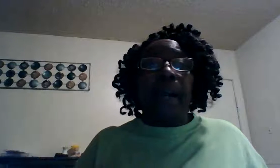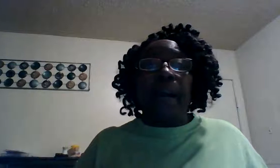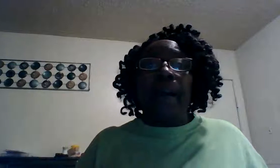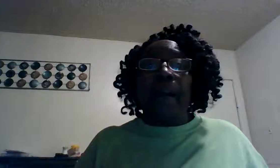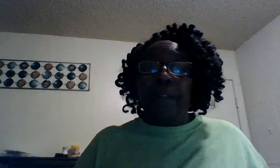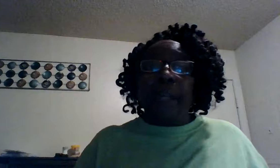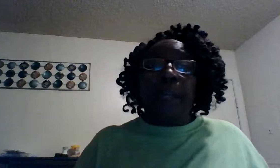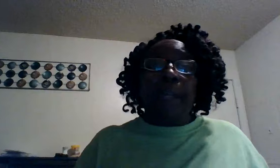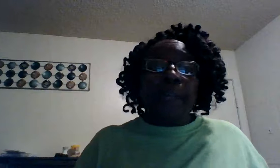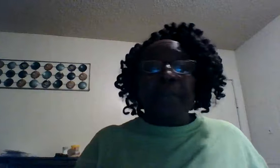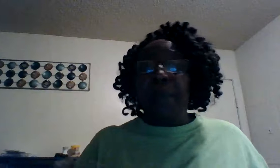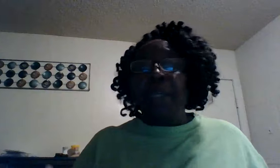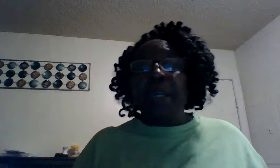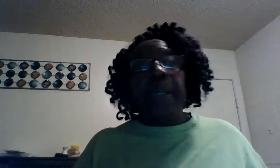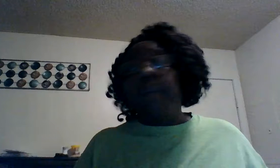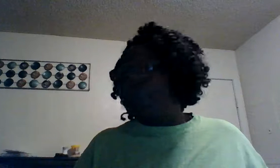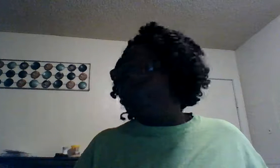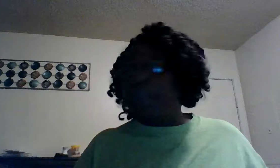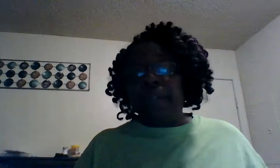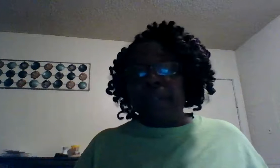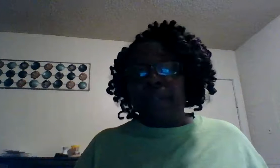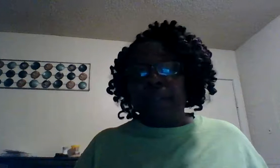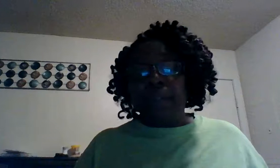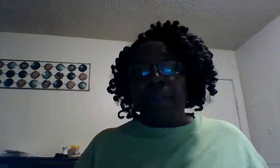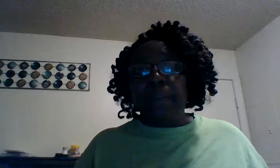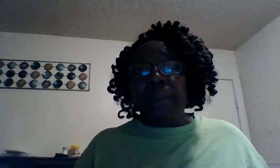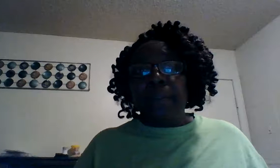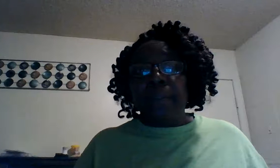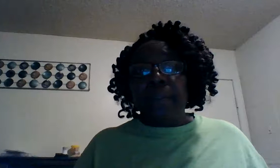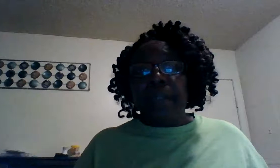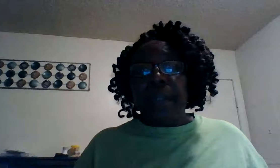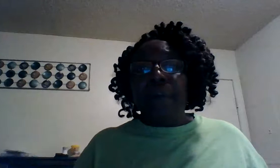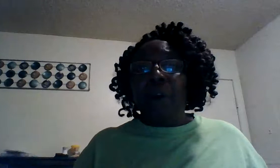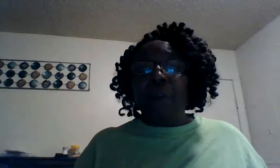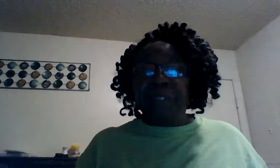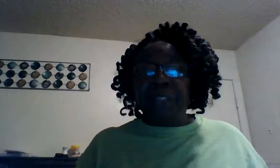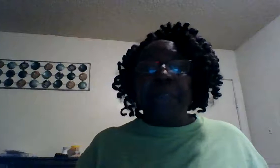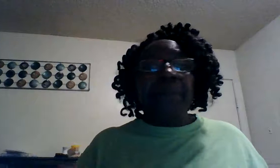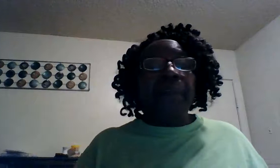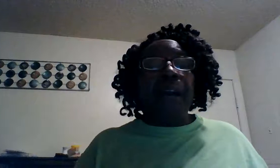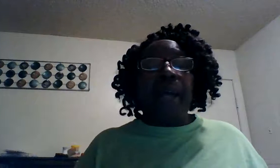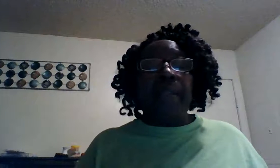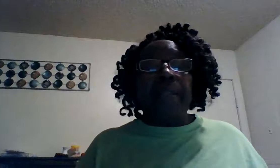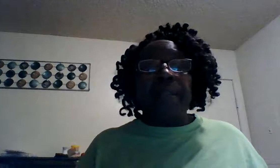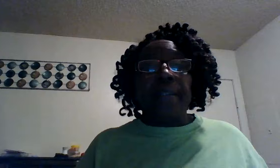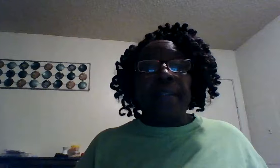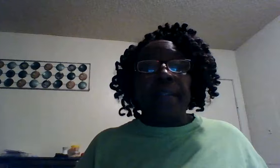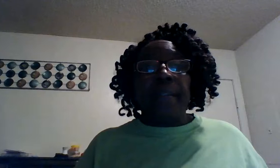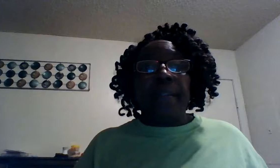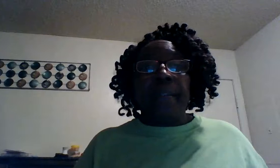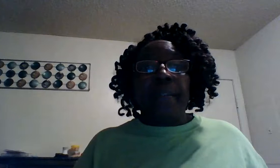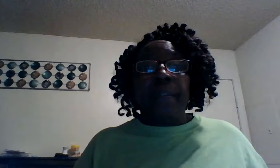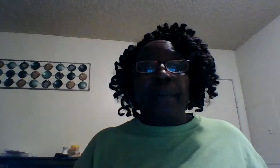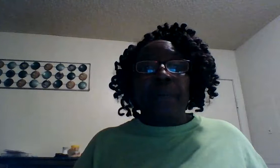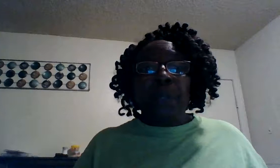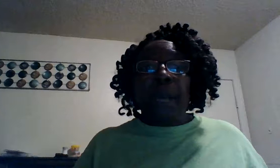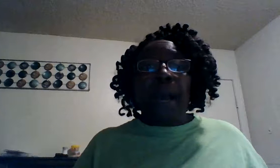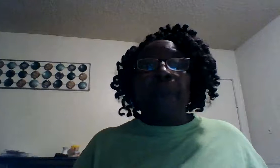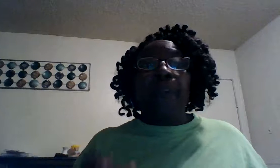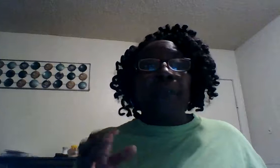god for not letting me be eating it come on oh say them divide what i rather